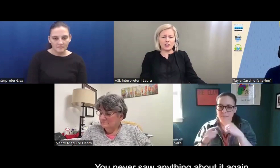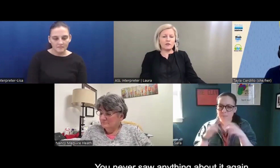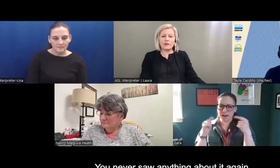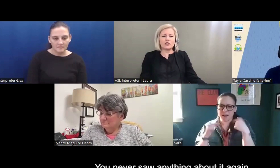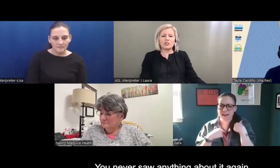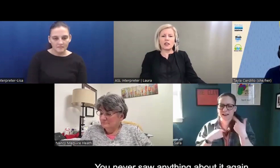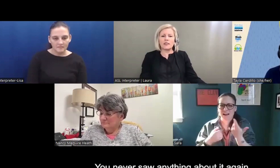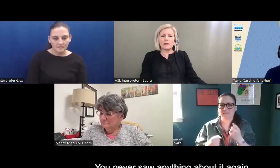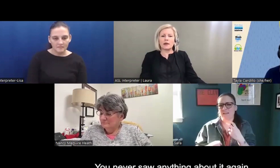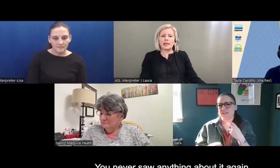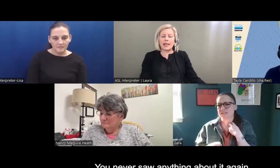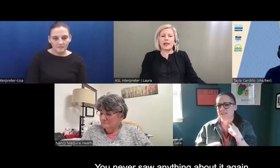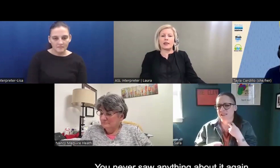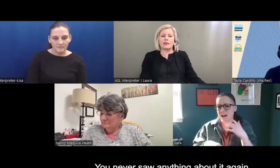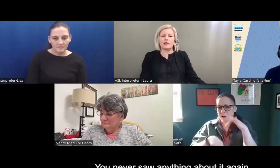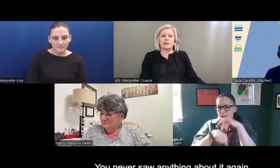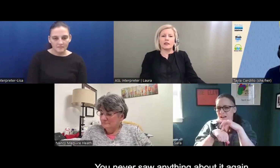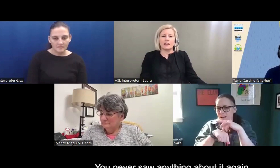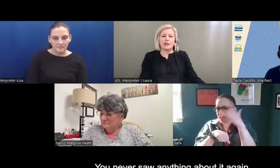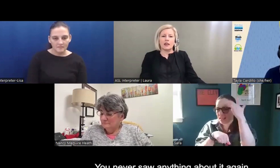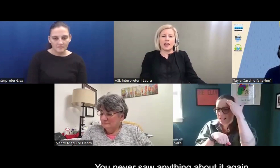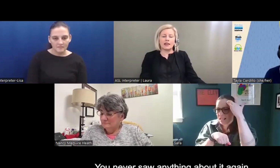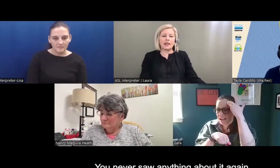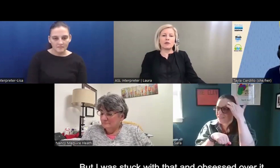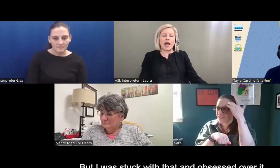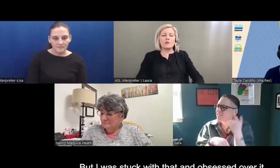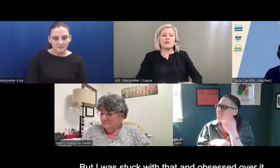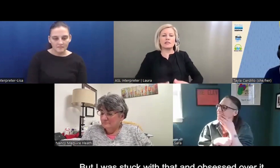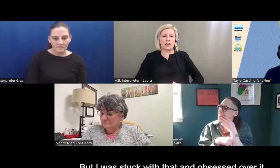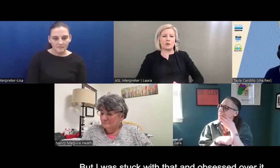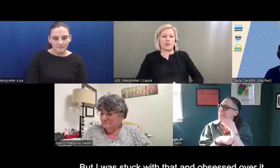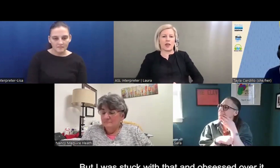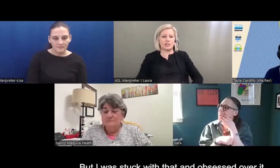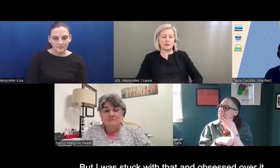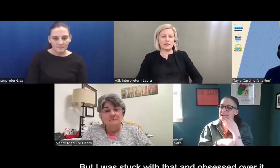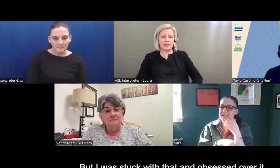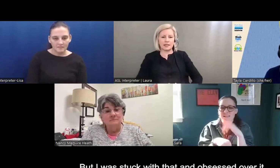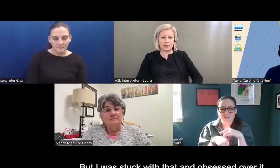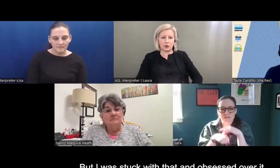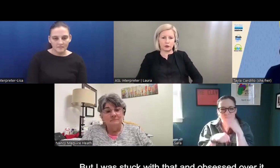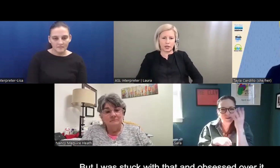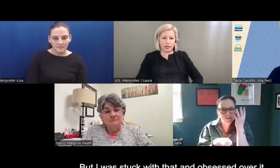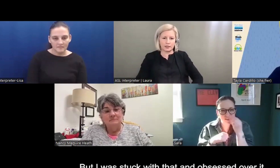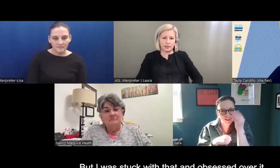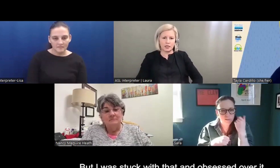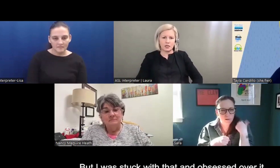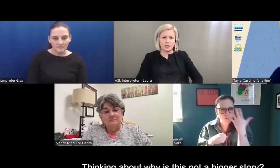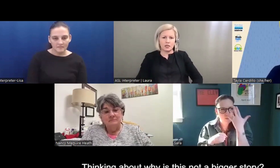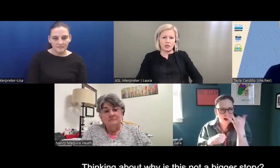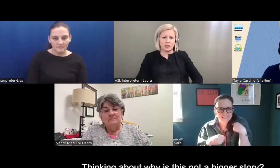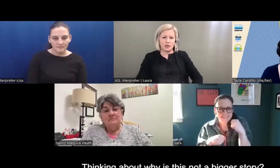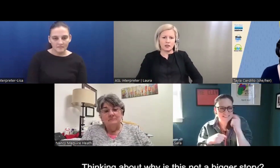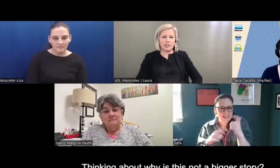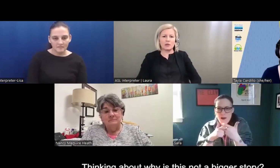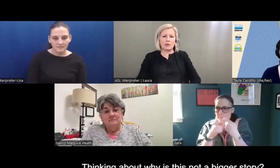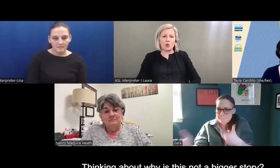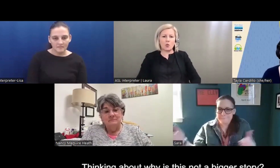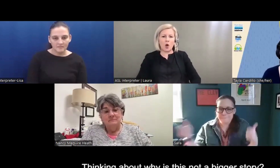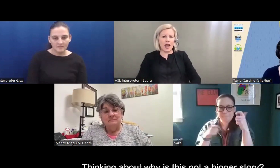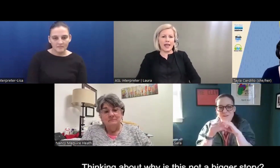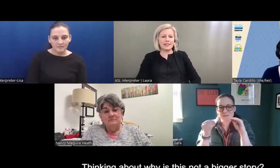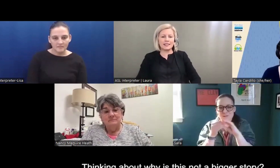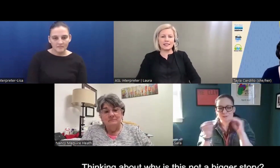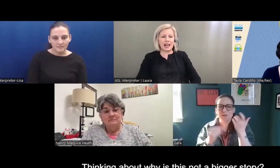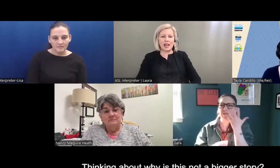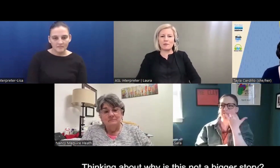And you never saw anything about it again. And I, but I was stuck with that, just obsessing over it and thinking about